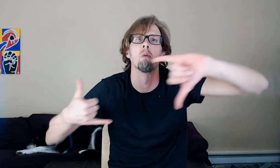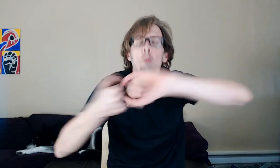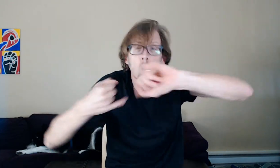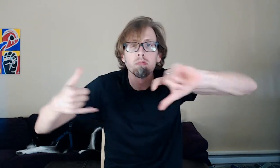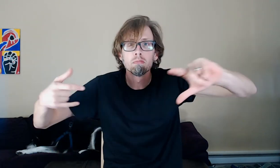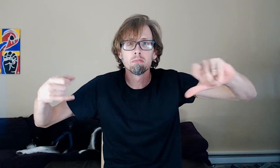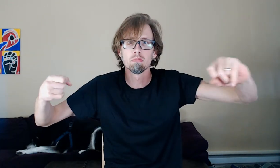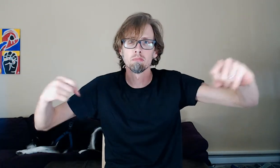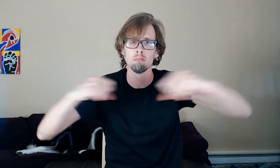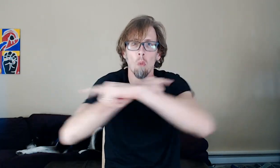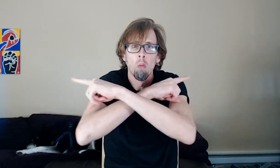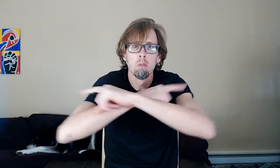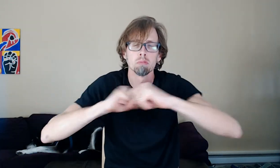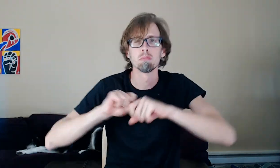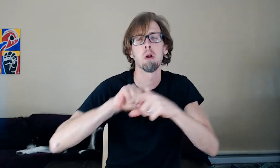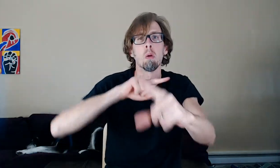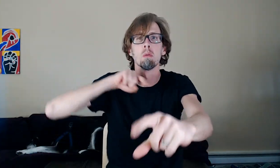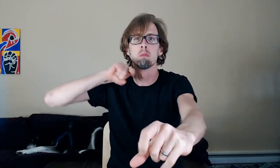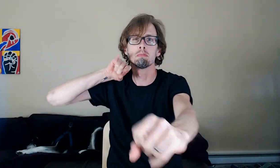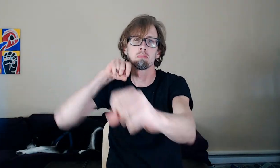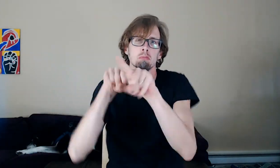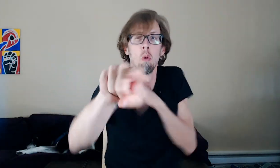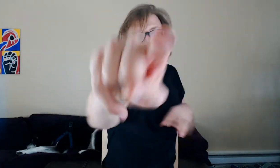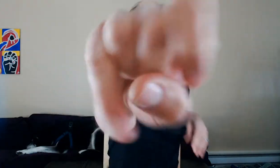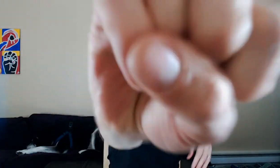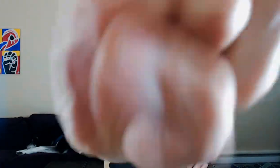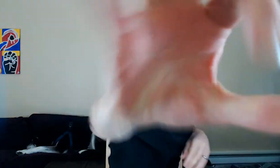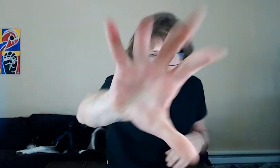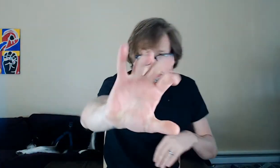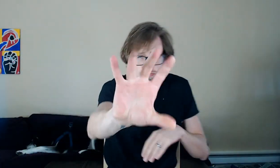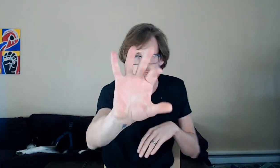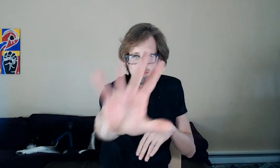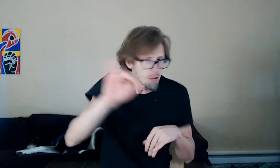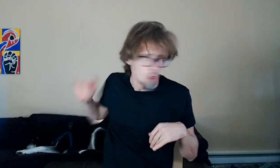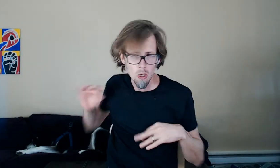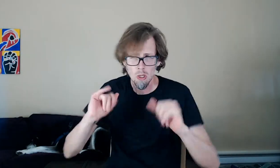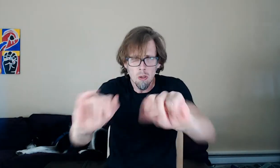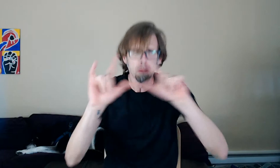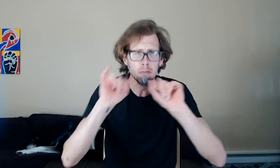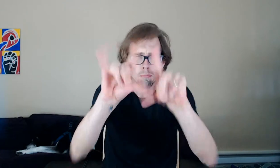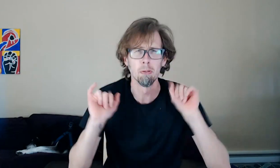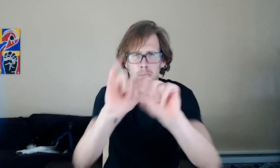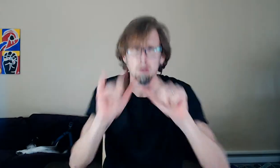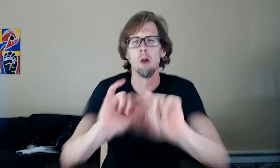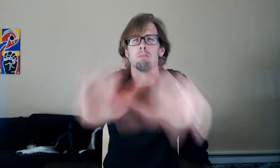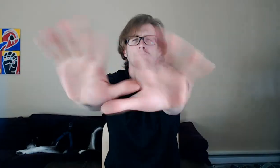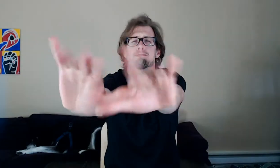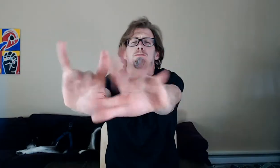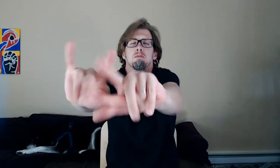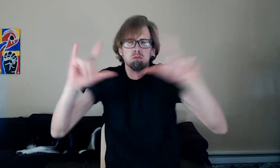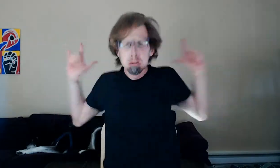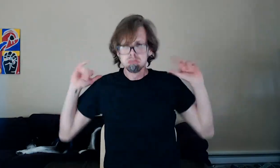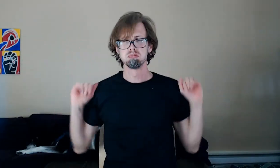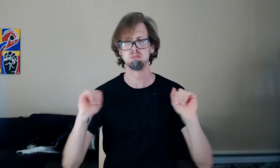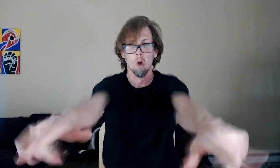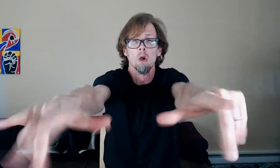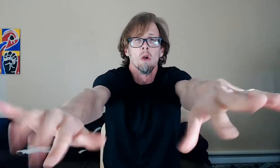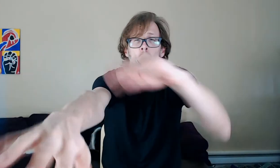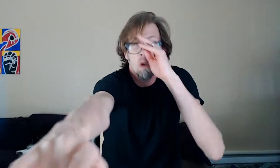better. Originally, this was going to be a really separate room from the closet, and I was going to put up a wall right here in between with a door, but now I think it makes